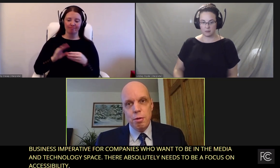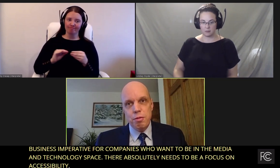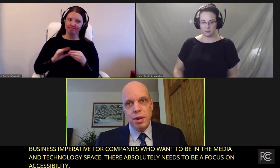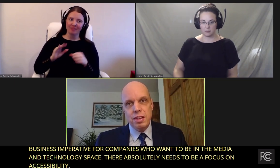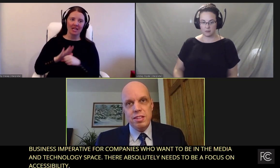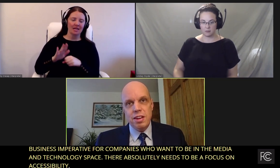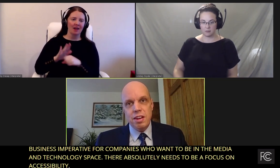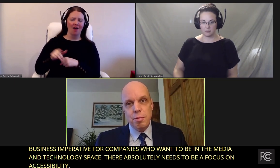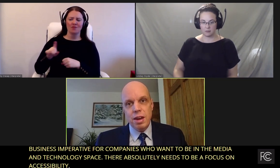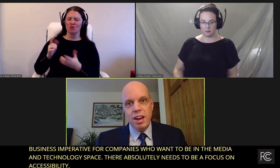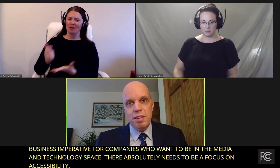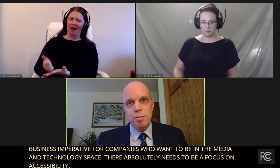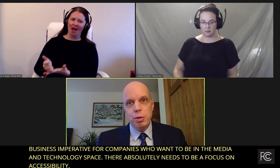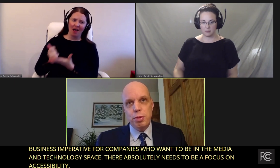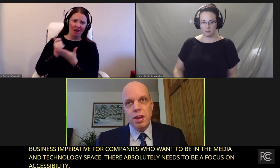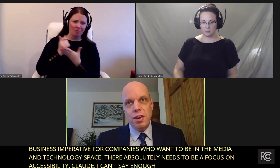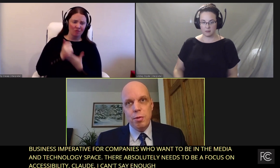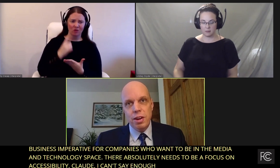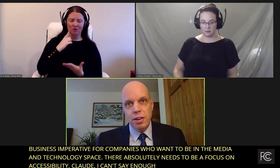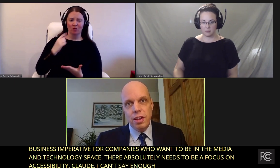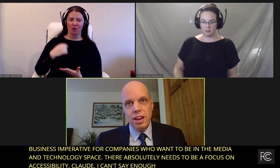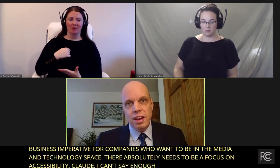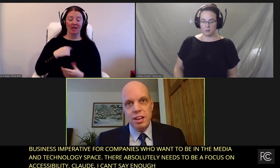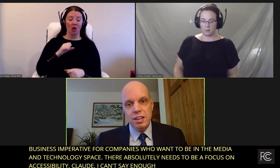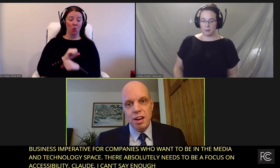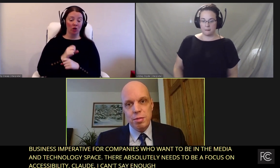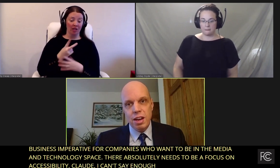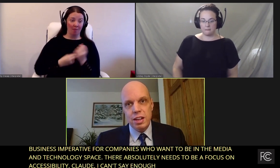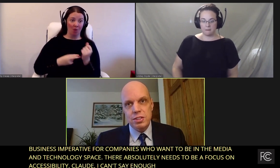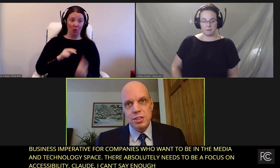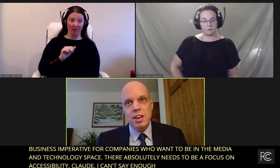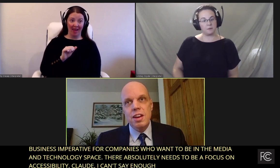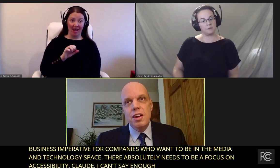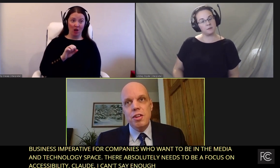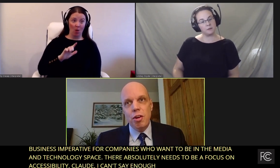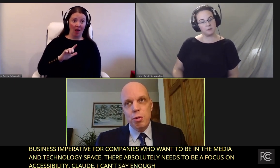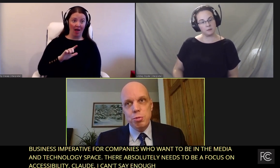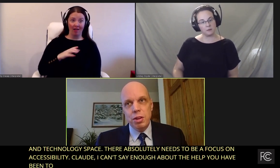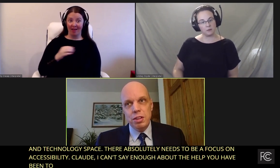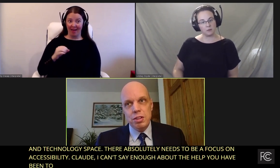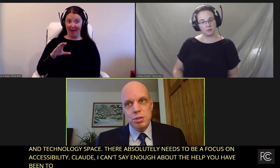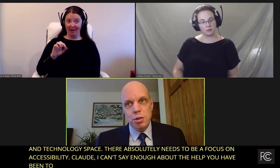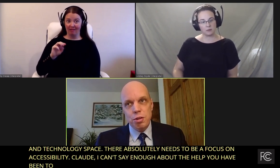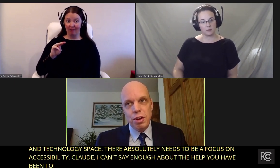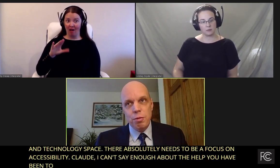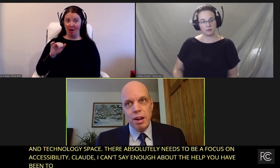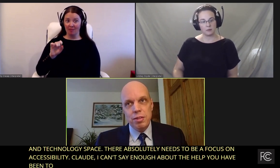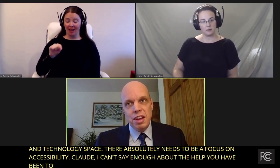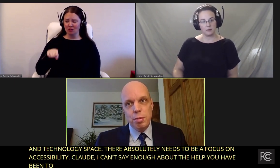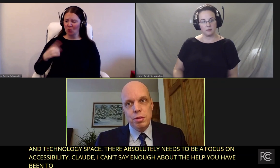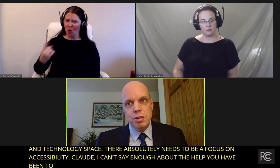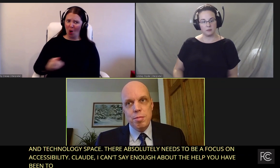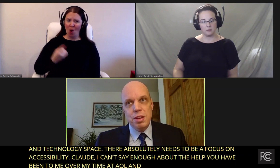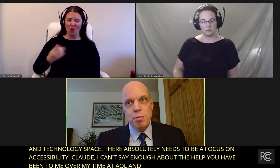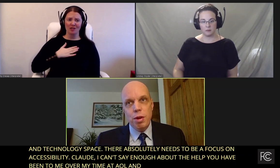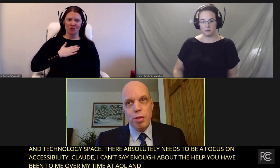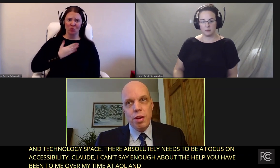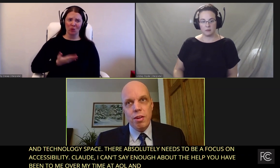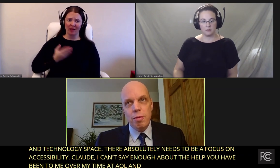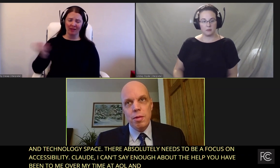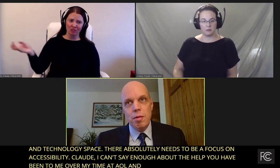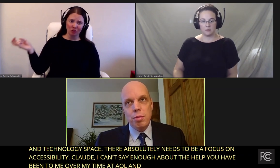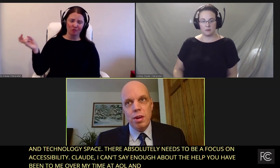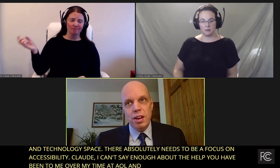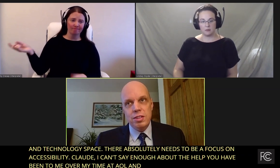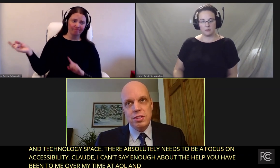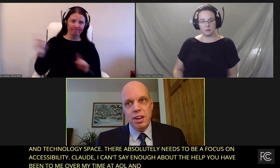over my time at both AOL and at Comcast. You're always willing to serve on a round table to meet with